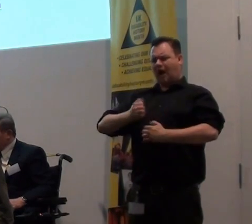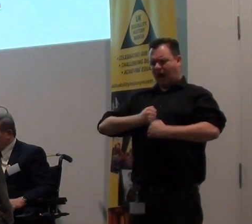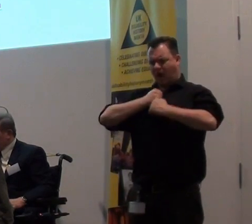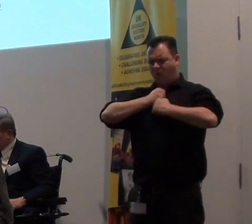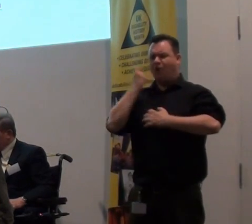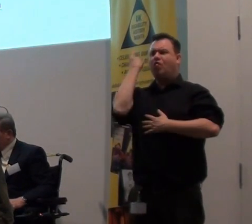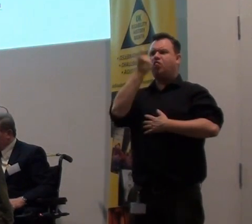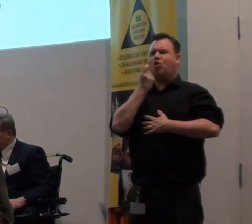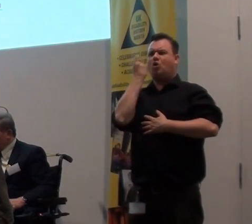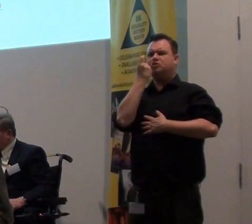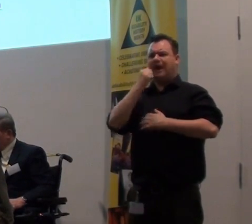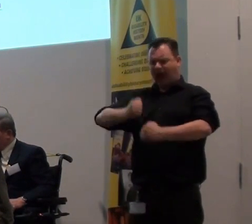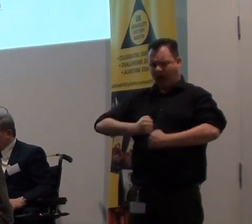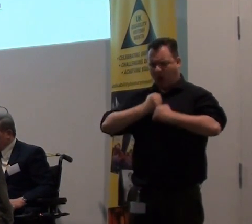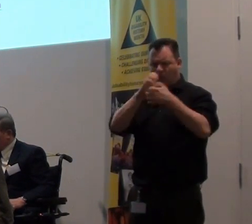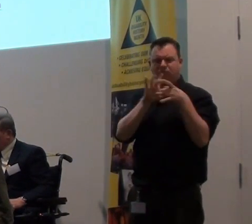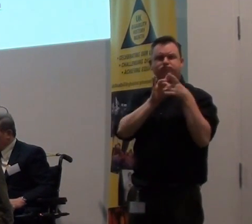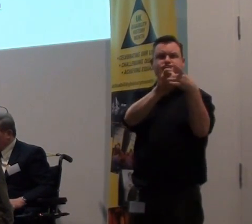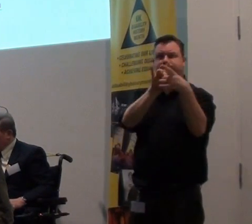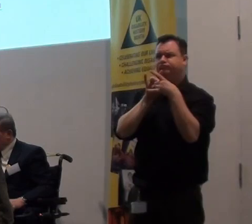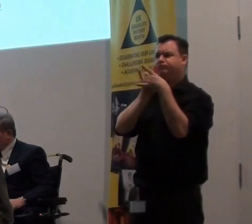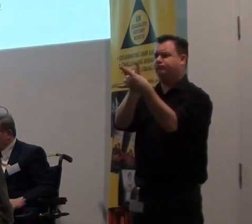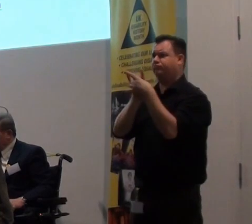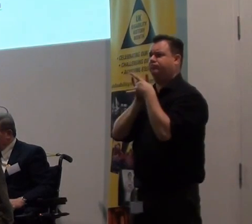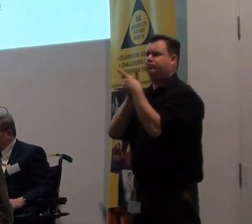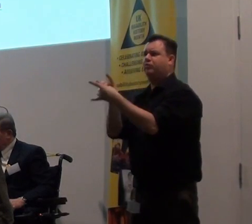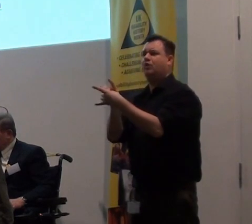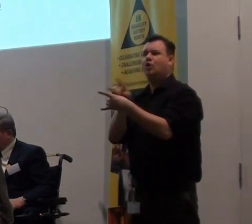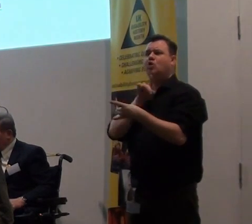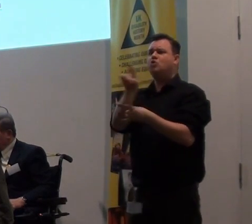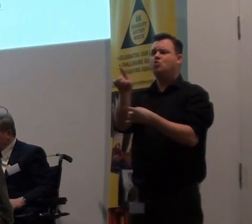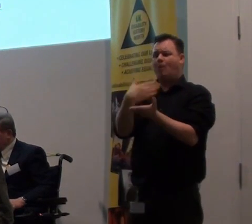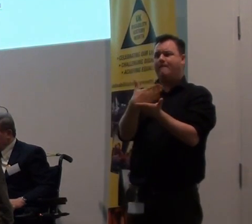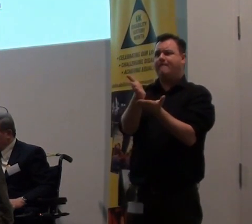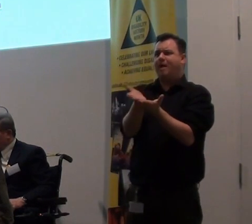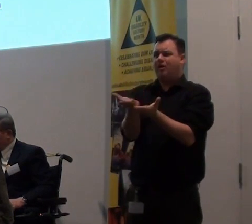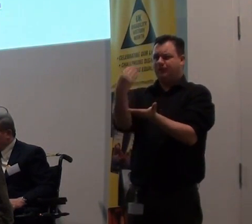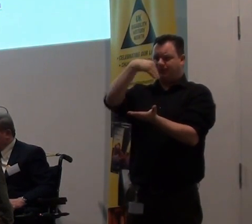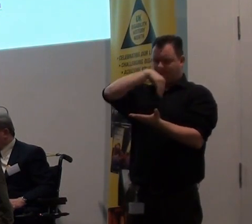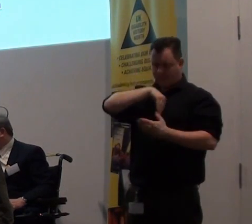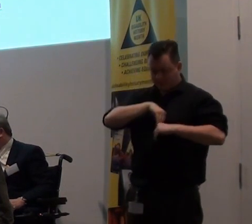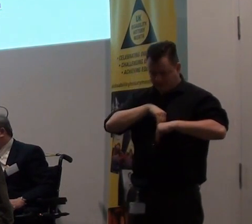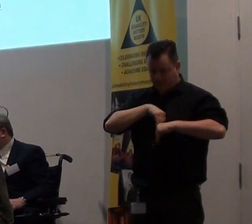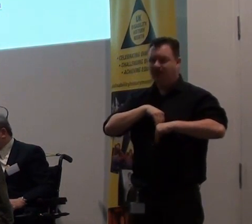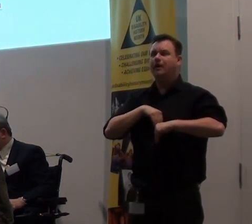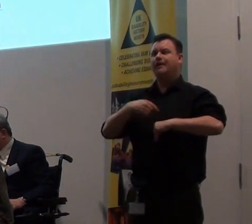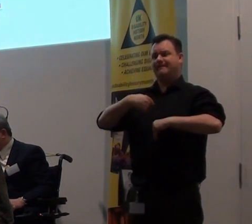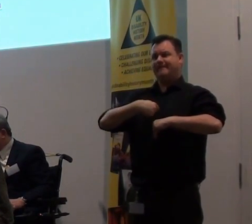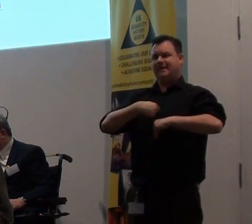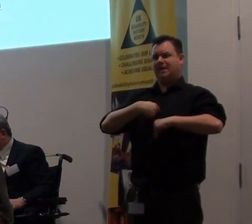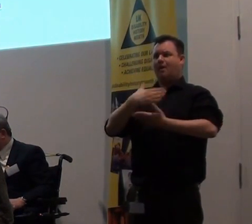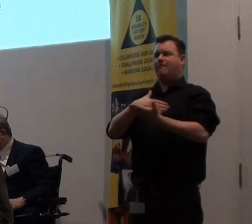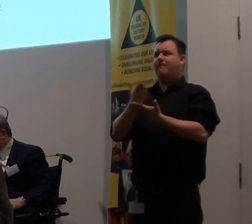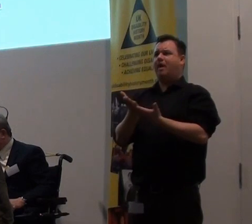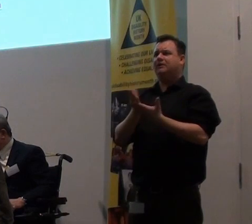and connection. You are part of me. I am part of you.